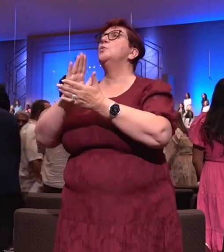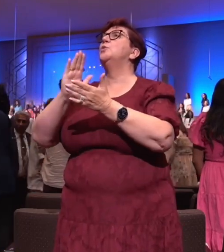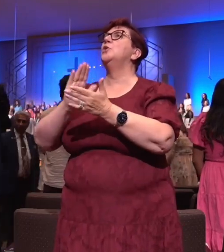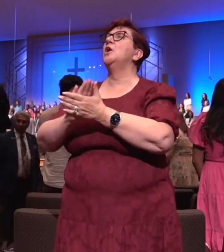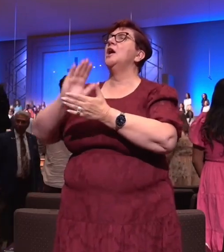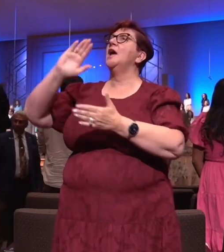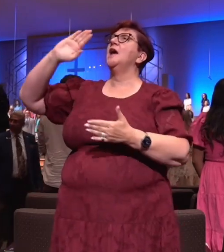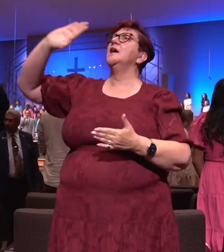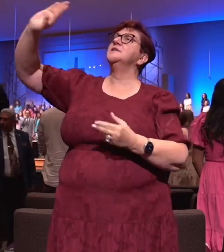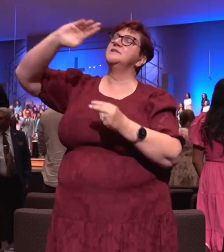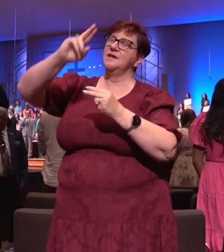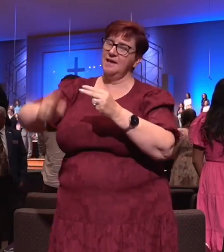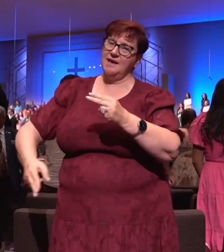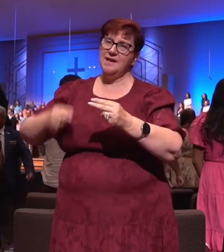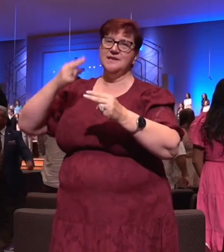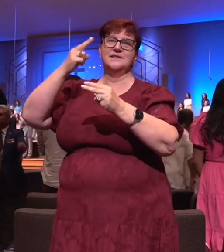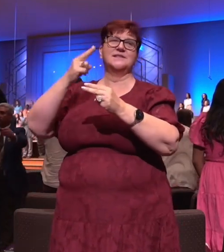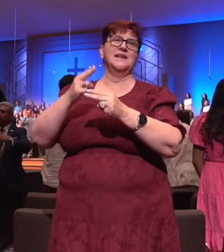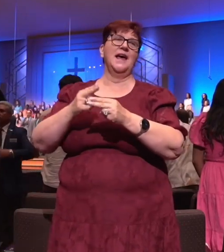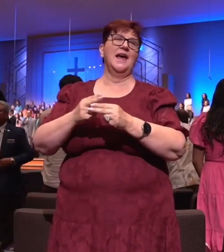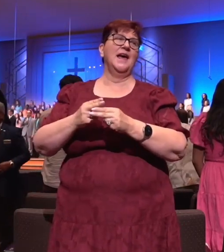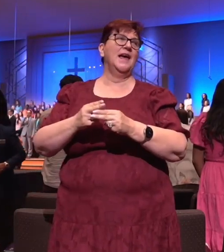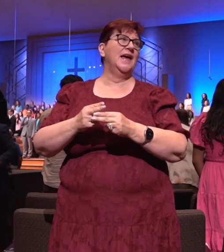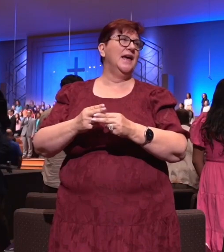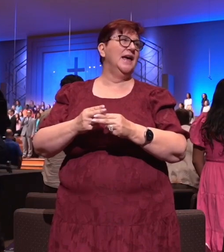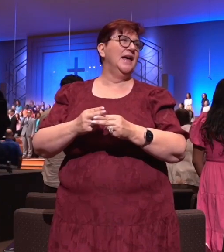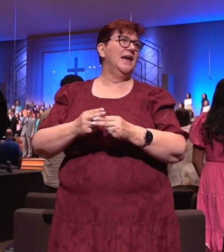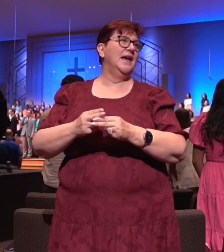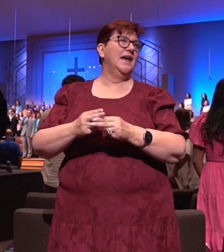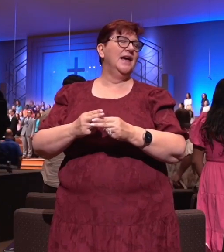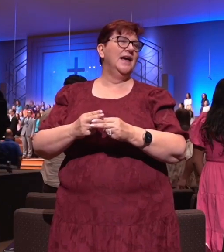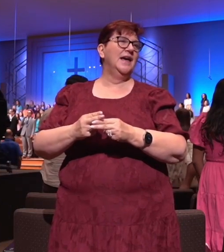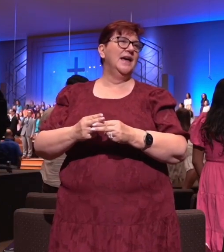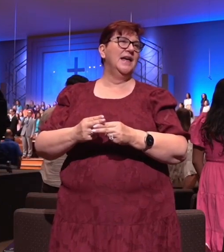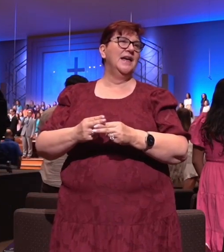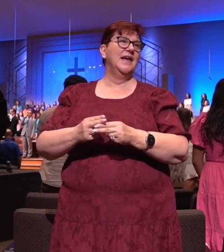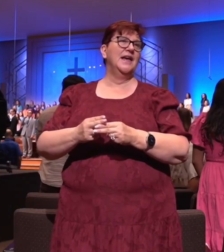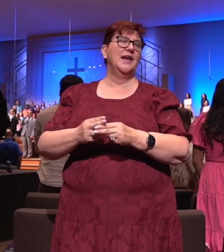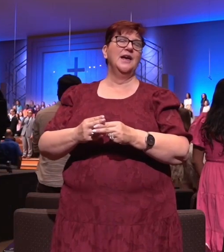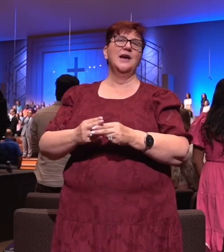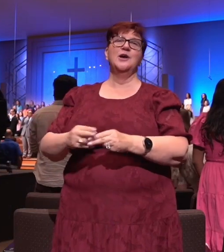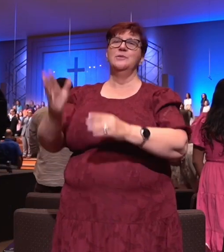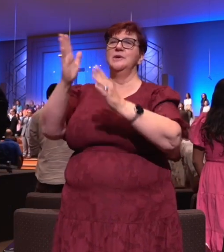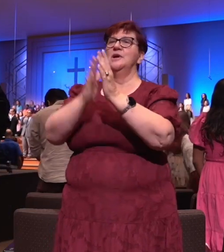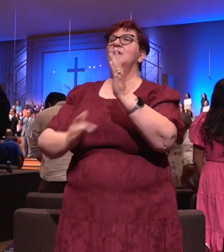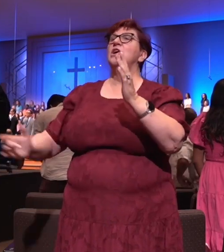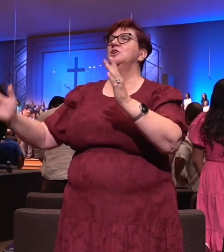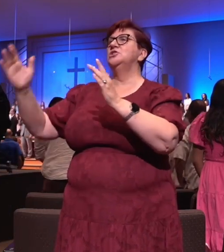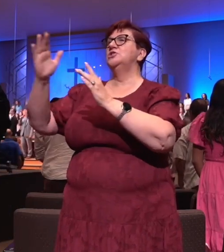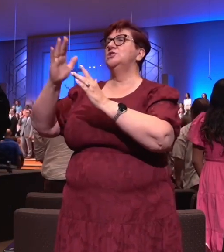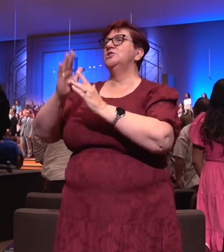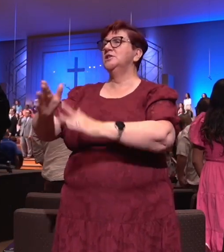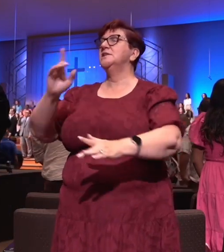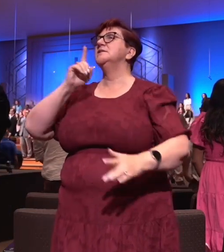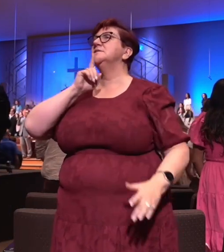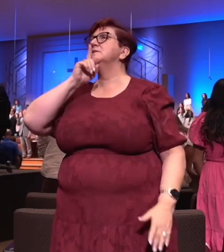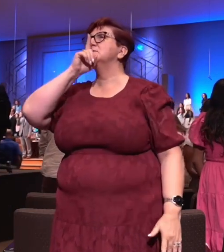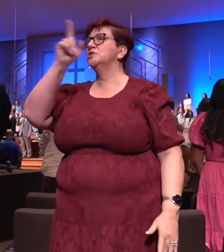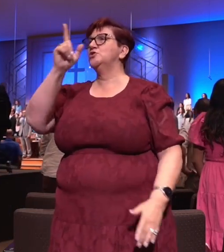praise Him, He is